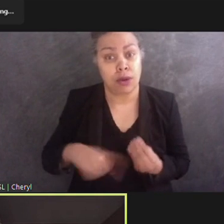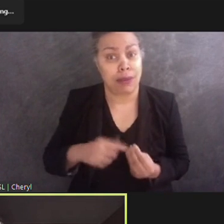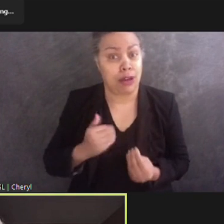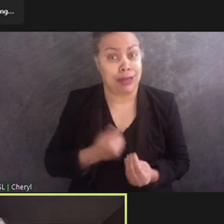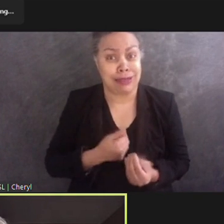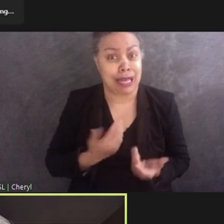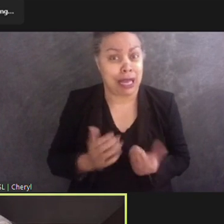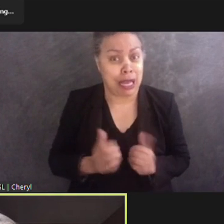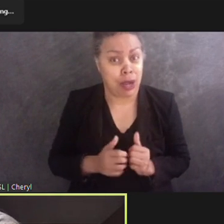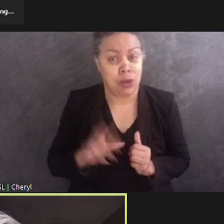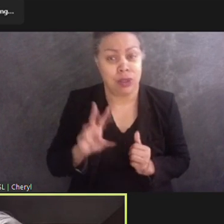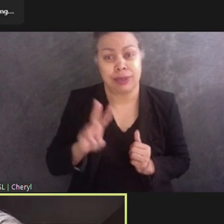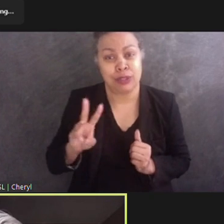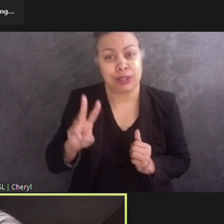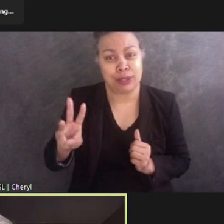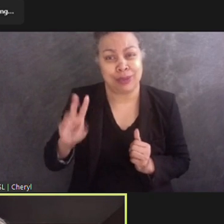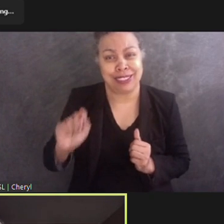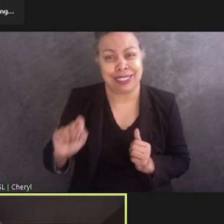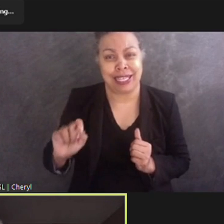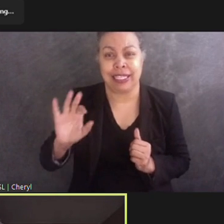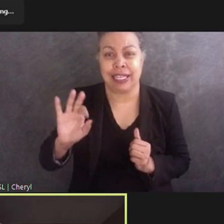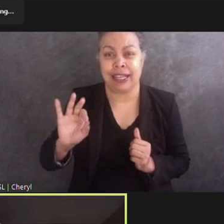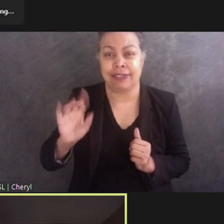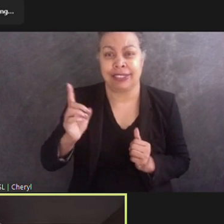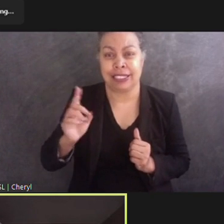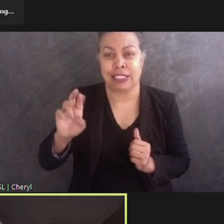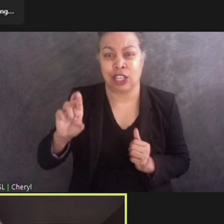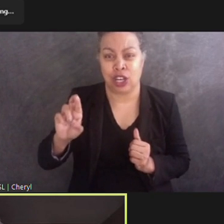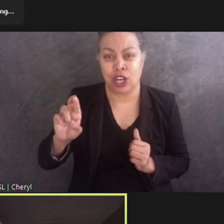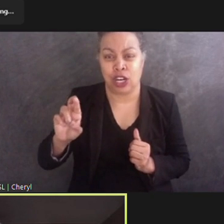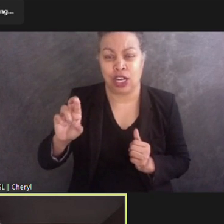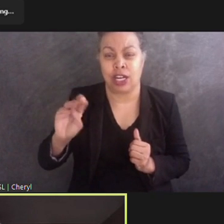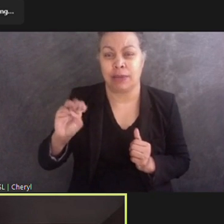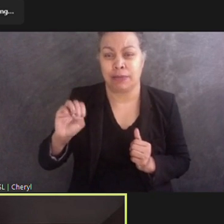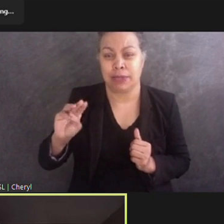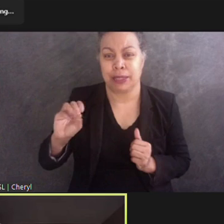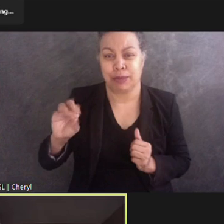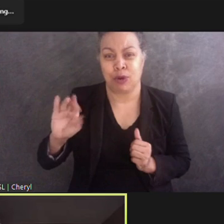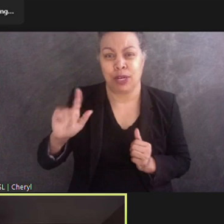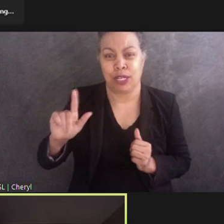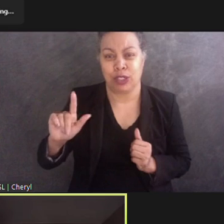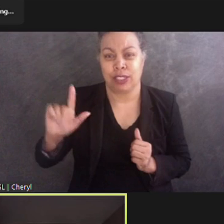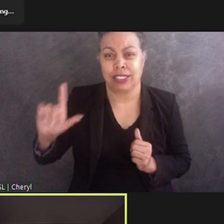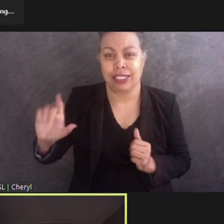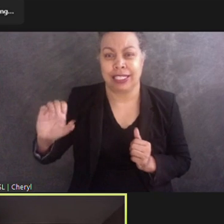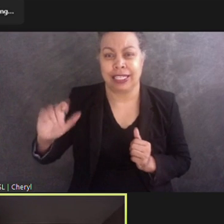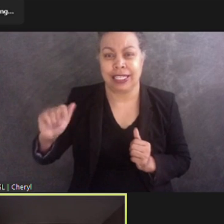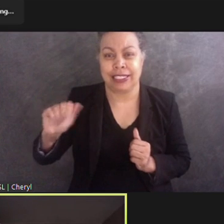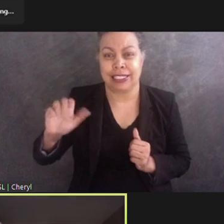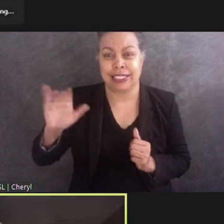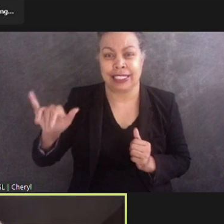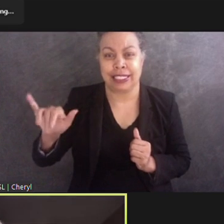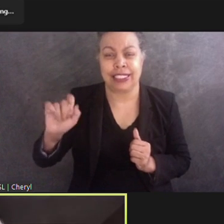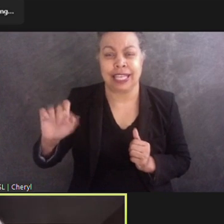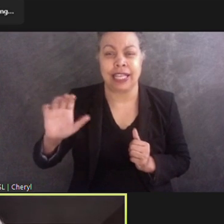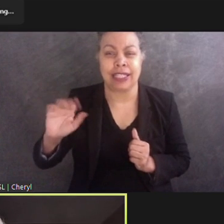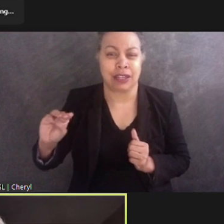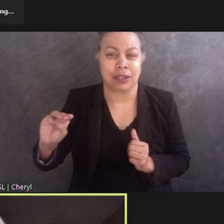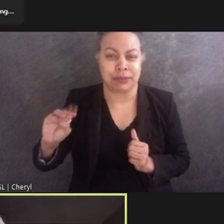.fdrmemoriallegacy.com. We'll put that in the chat. The